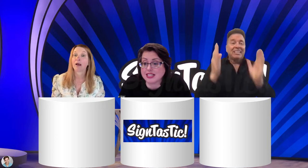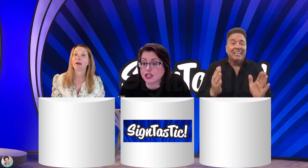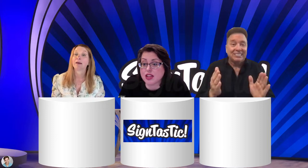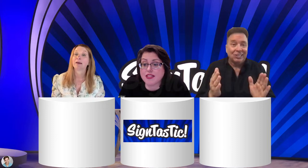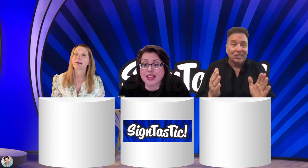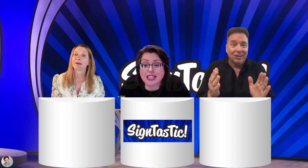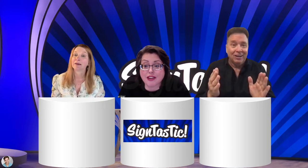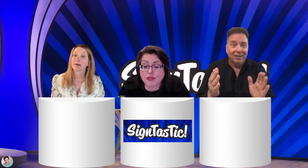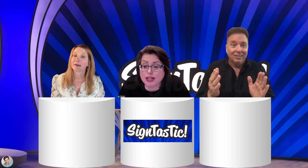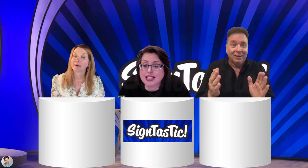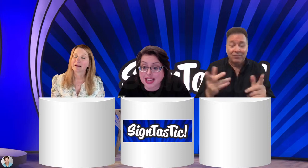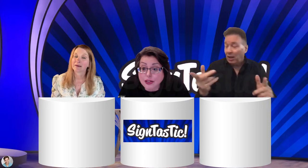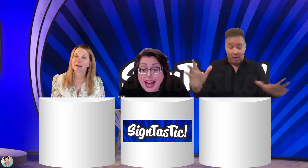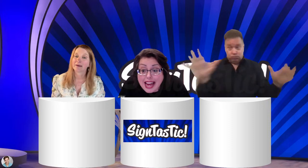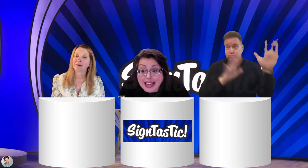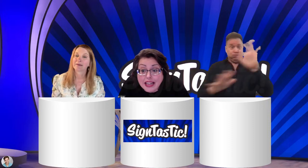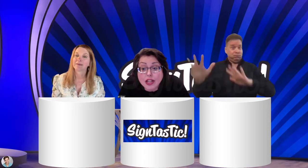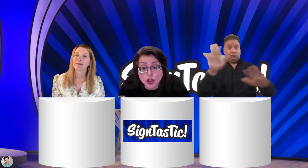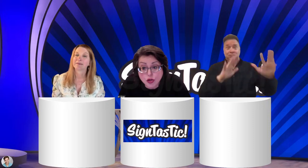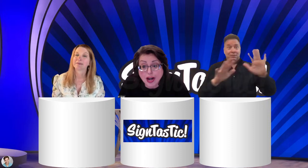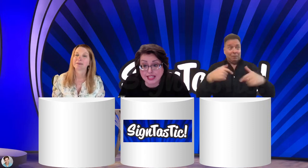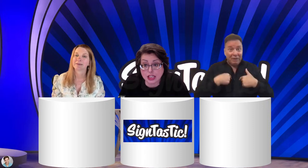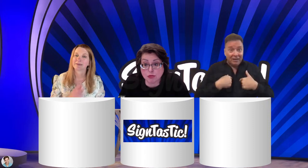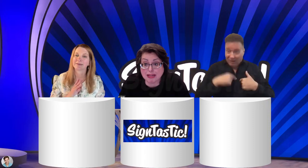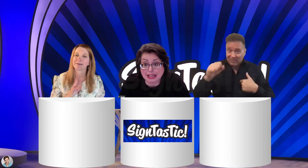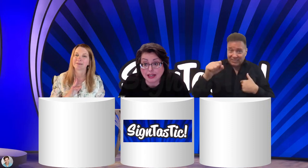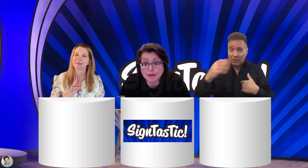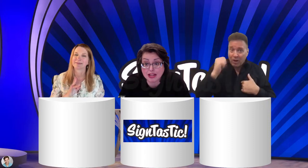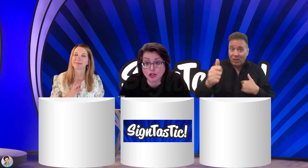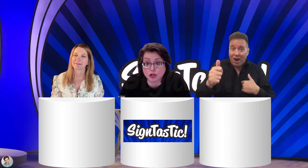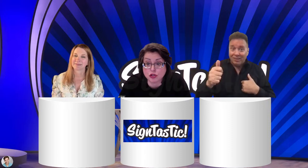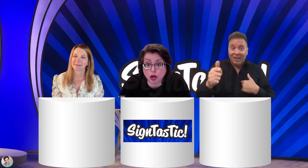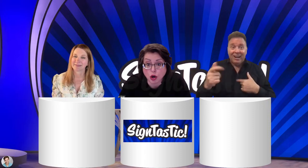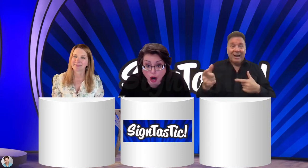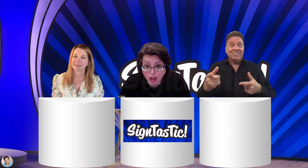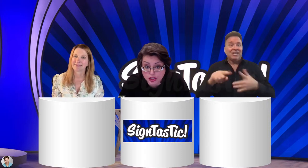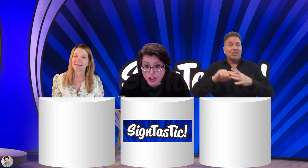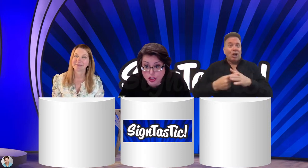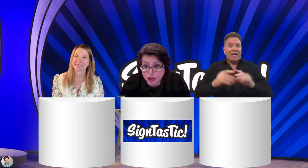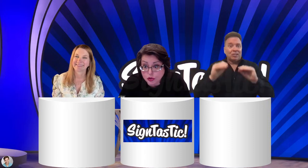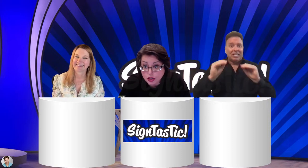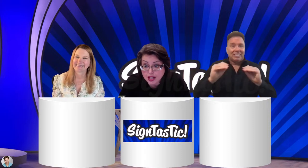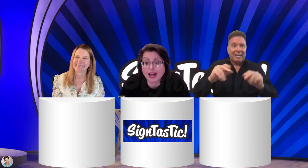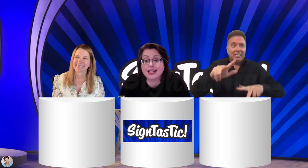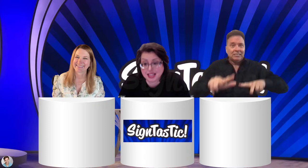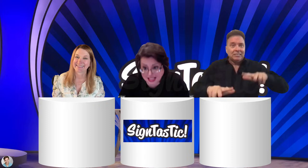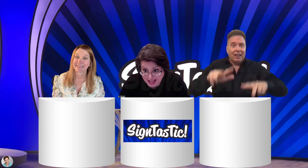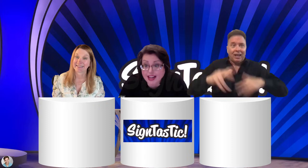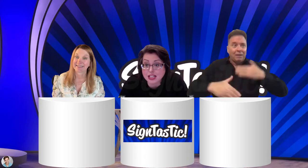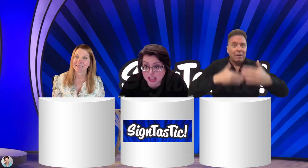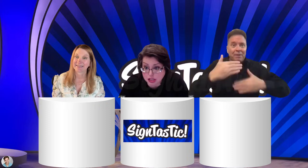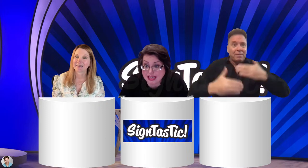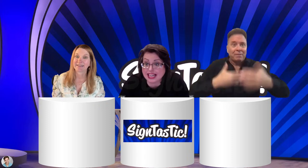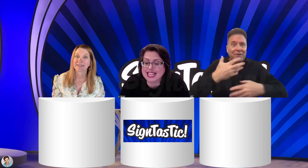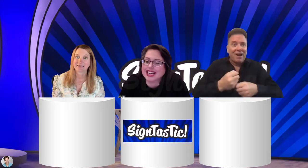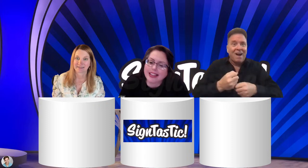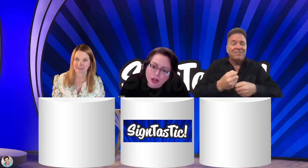teach. And then the next five weeks I say, okay, you guys teach me. And the students go, I'm going to teach you. And I say, yeah, teach me. And they get a little